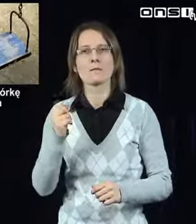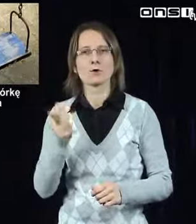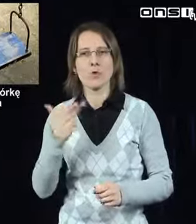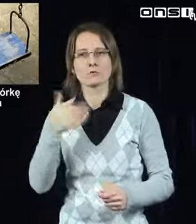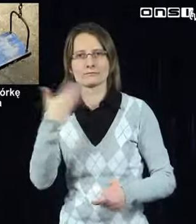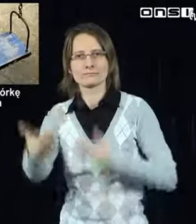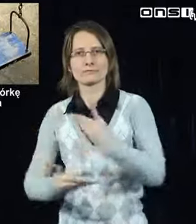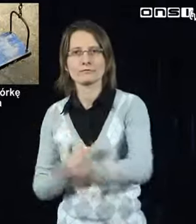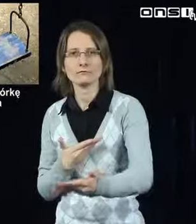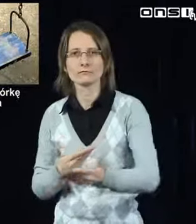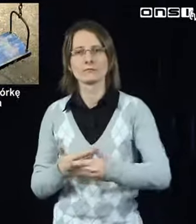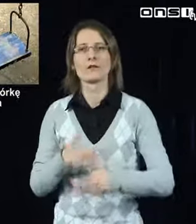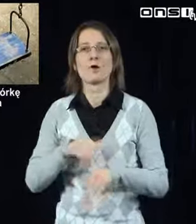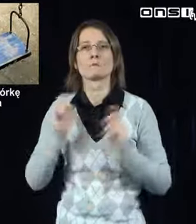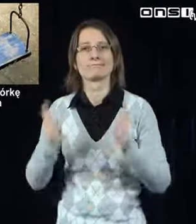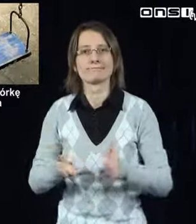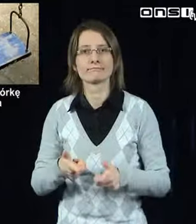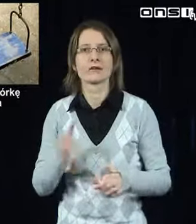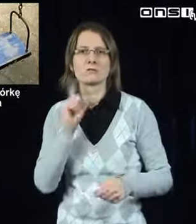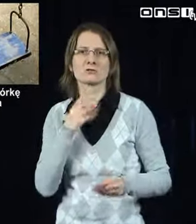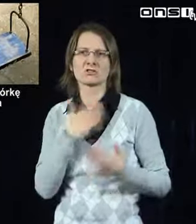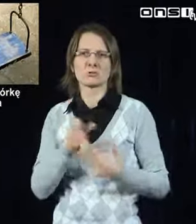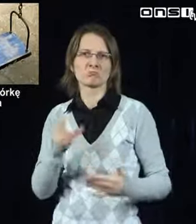I'm going location I'm going to out